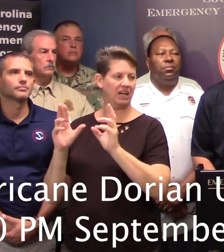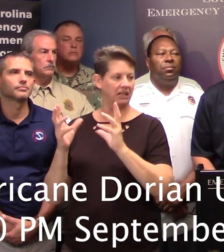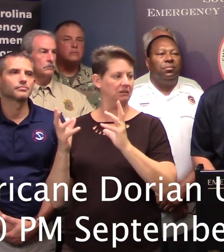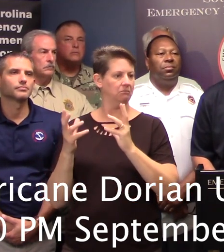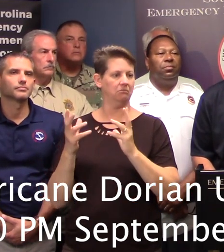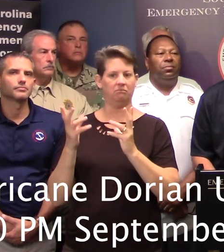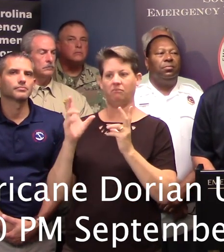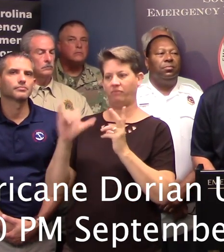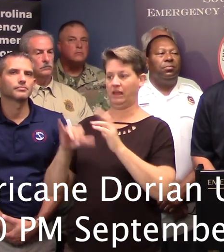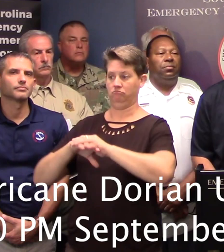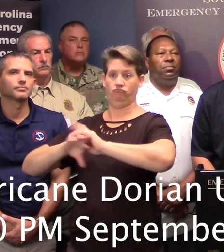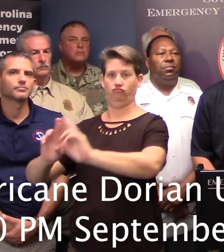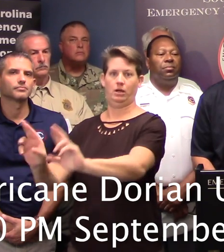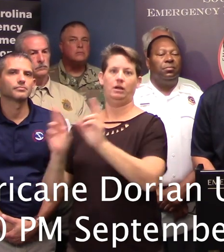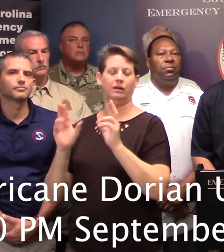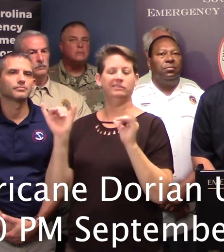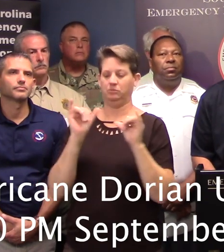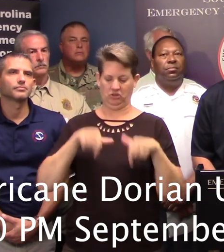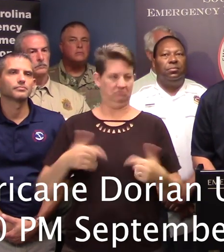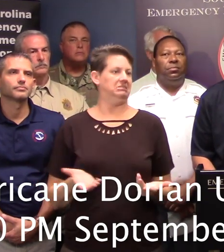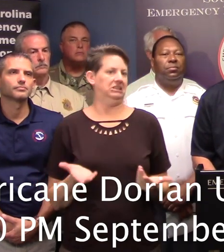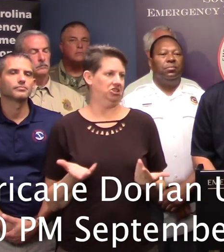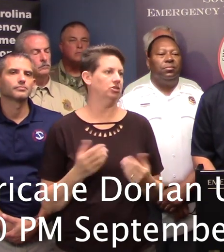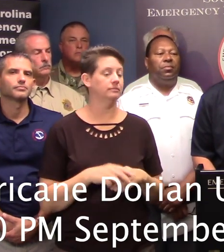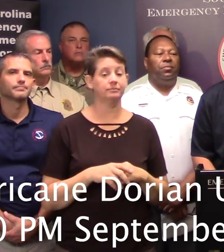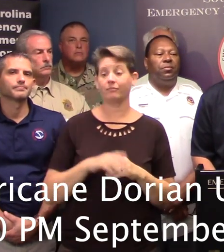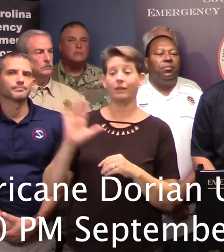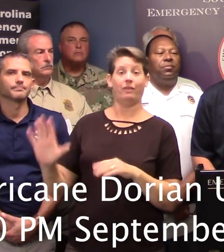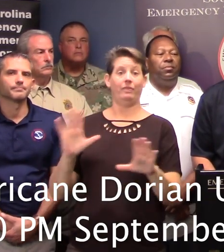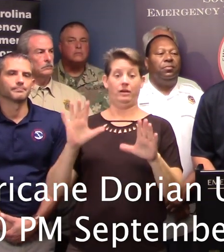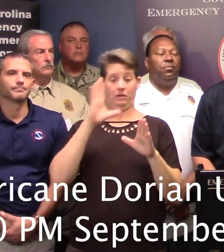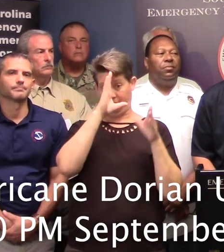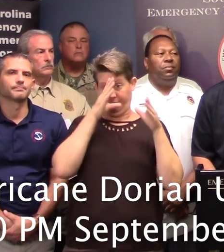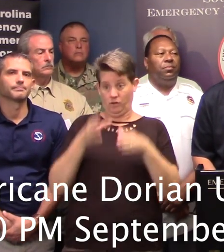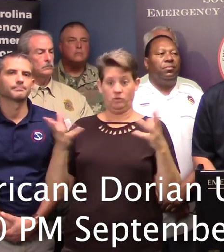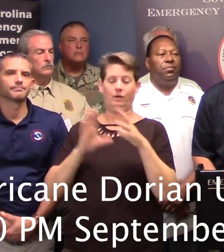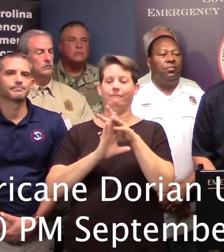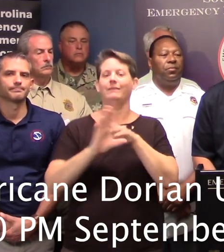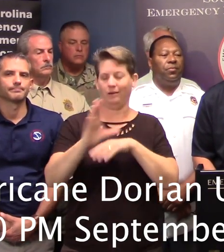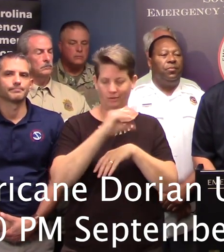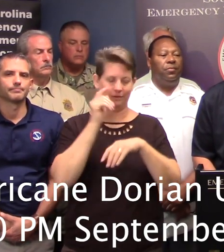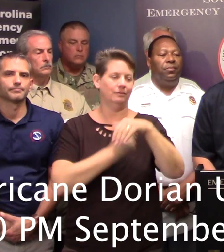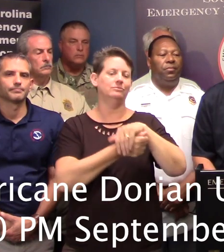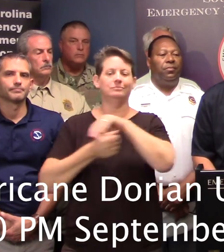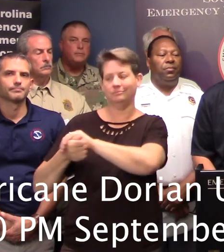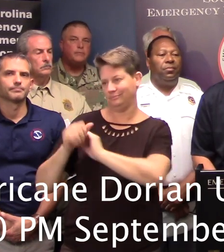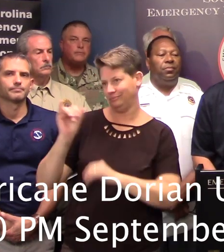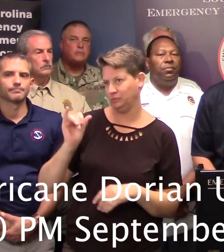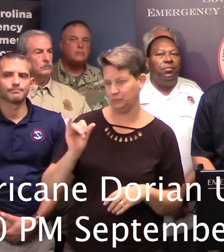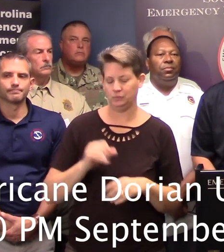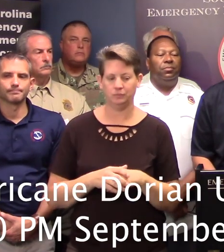maximum readiness, similar to what we are right here. Their primary focus is also evacuation and sheltering operations right now.